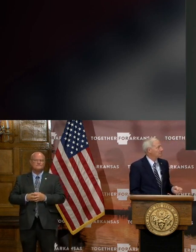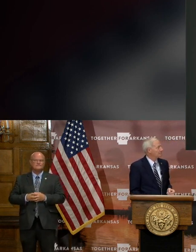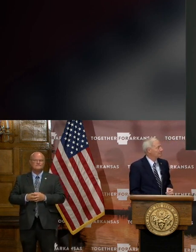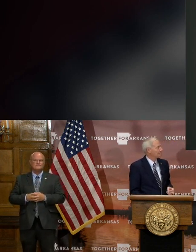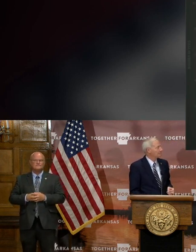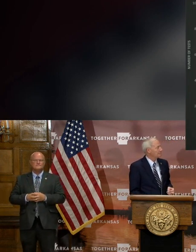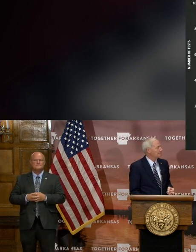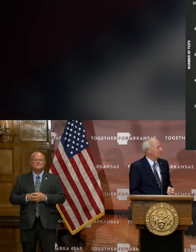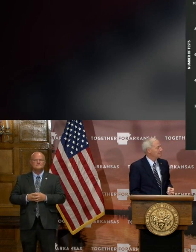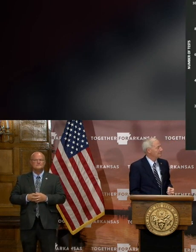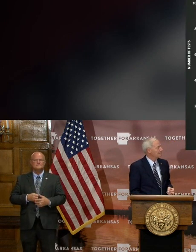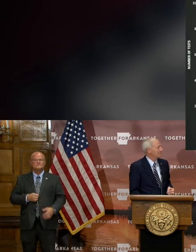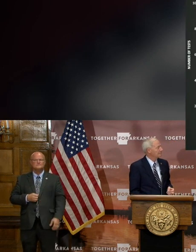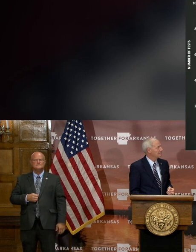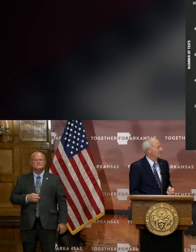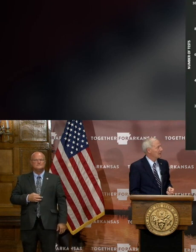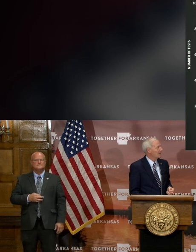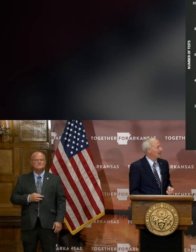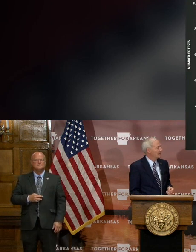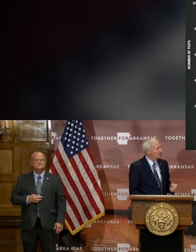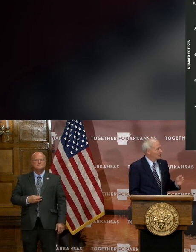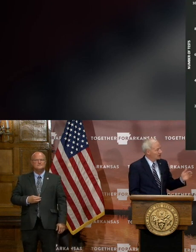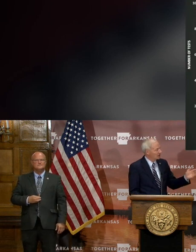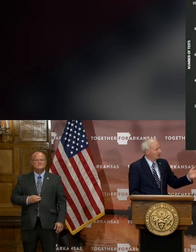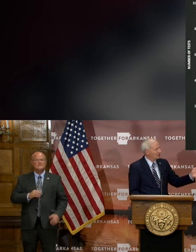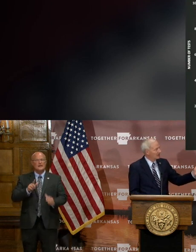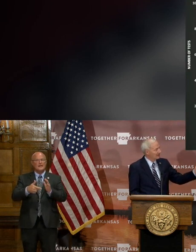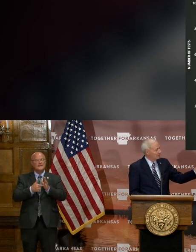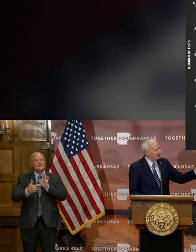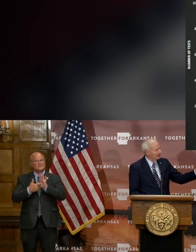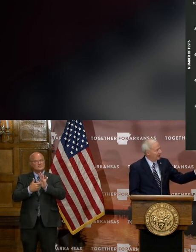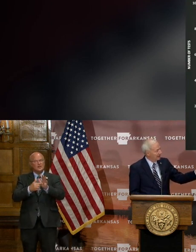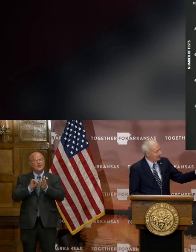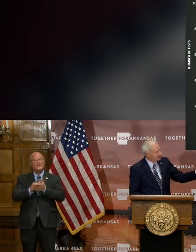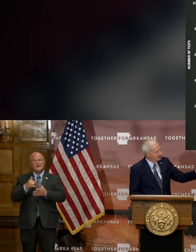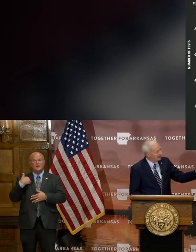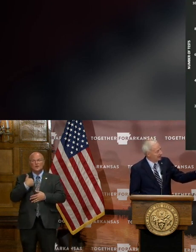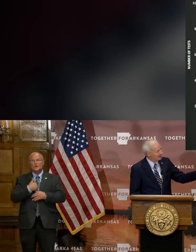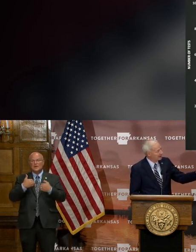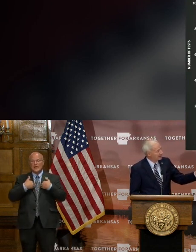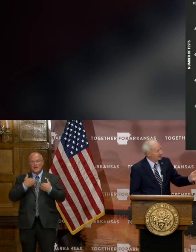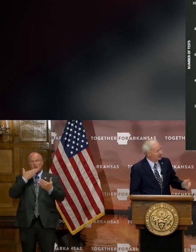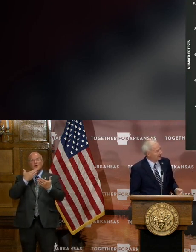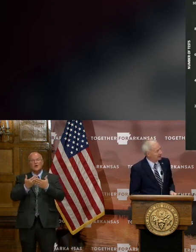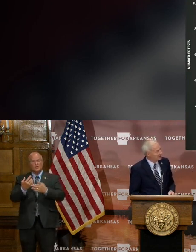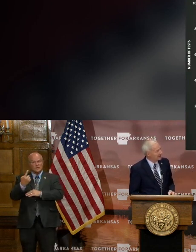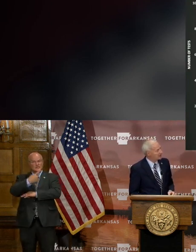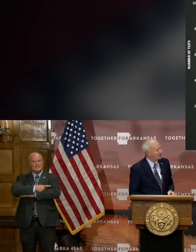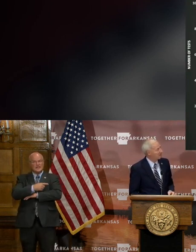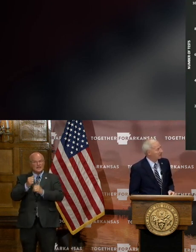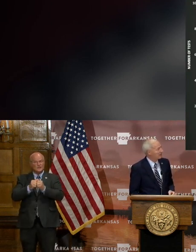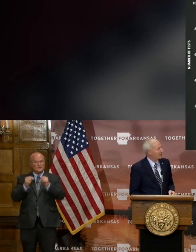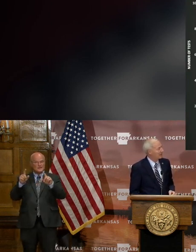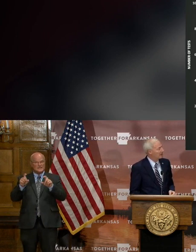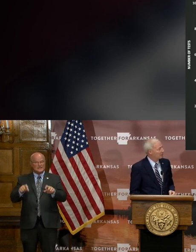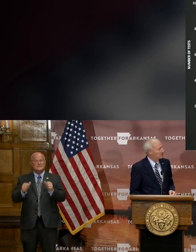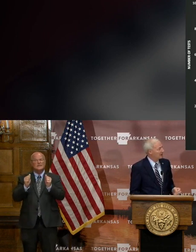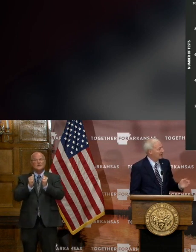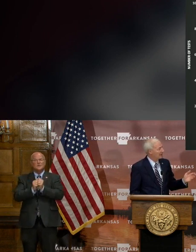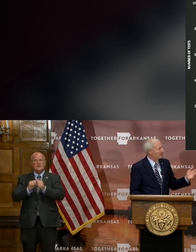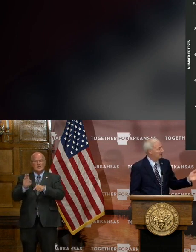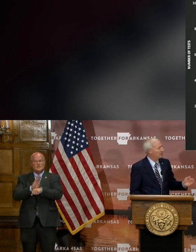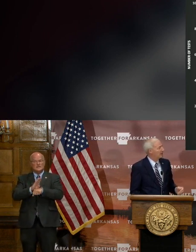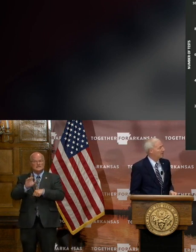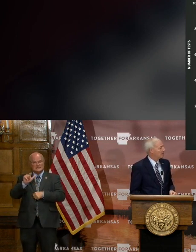this just shows that we had a good day in our testing with our